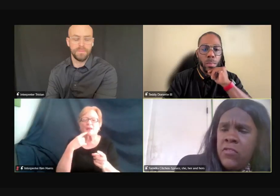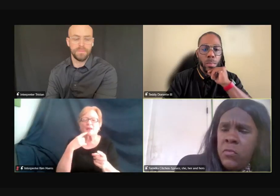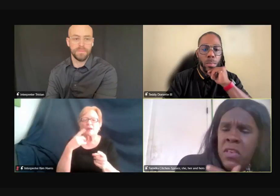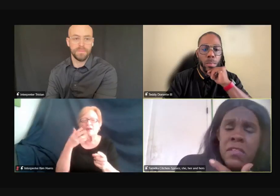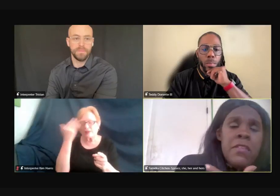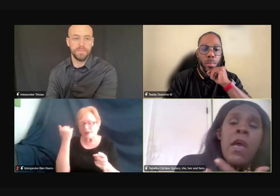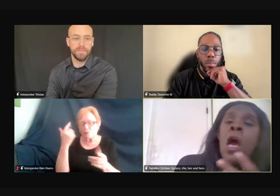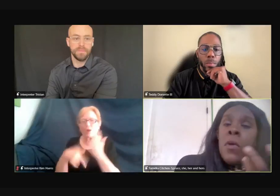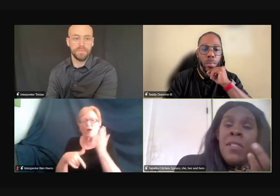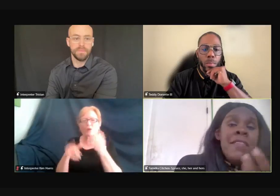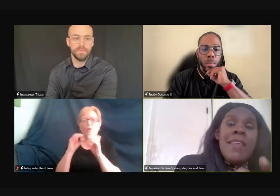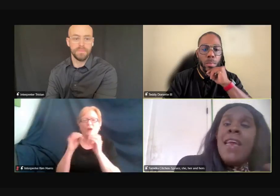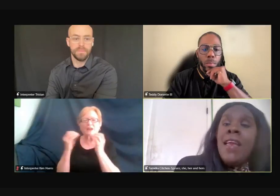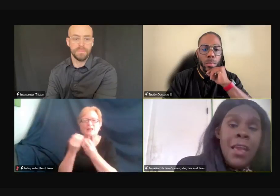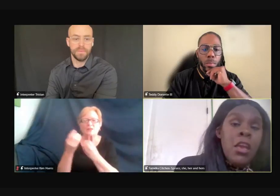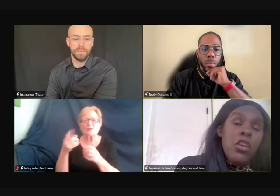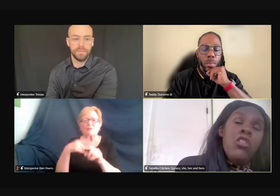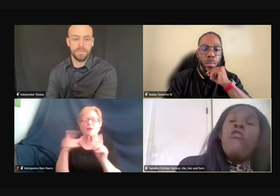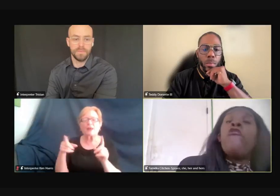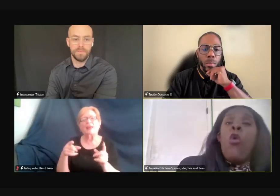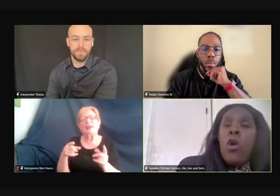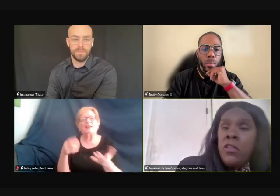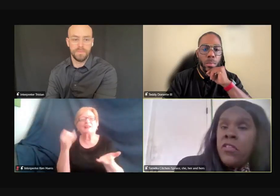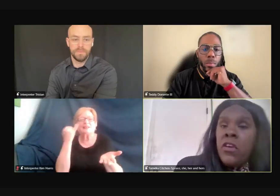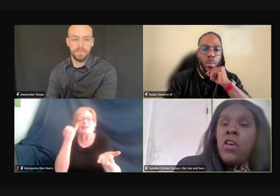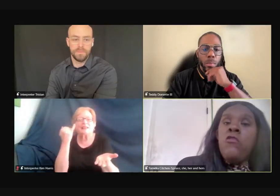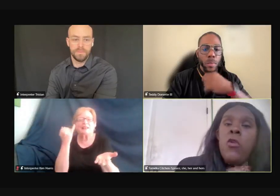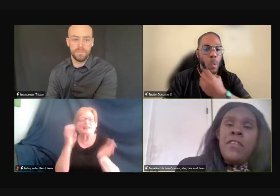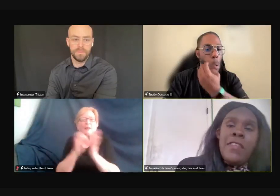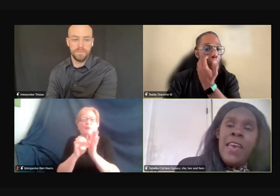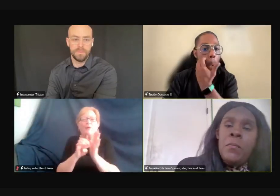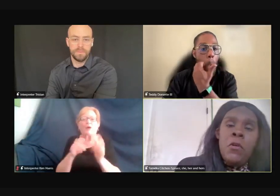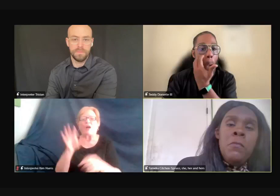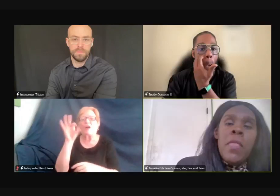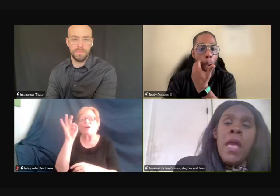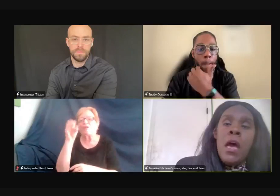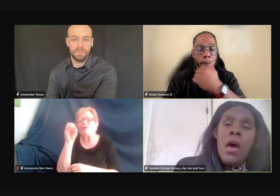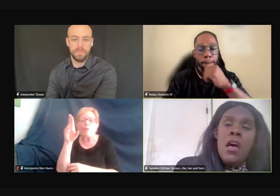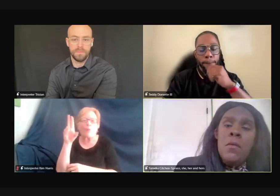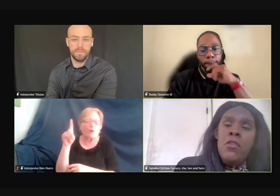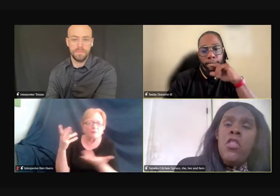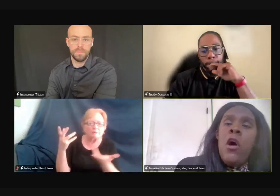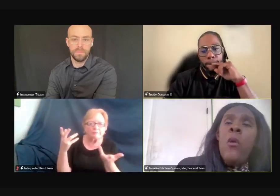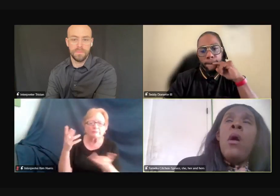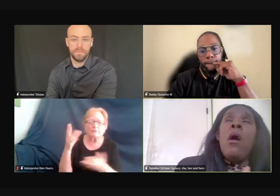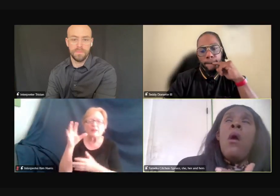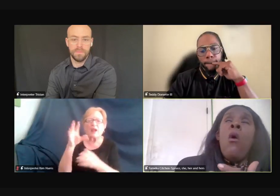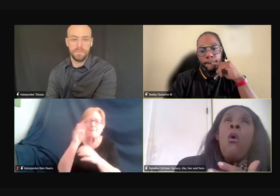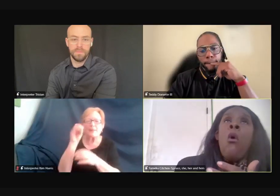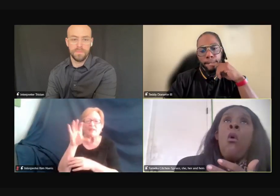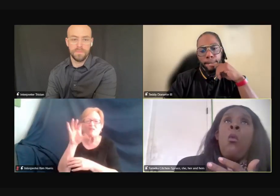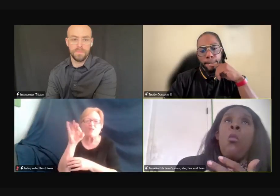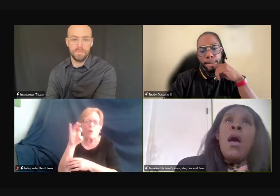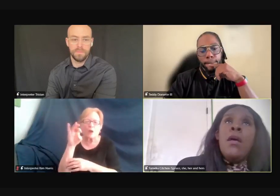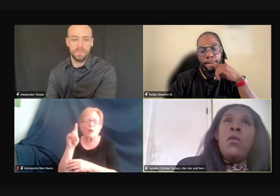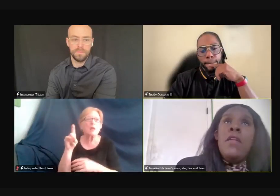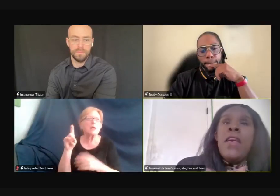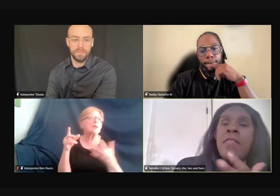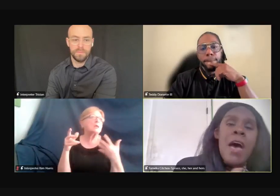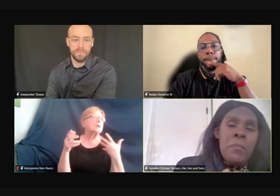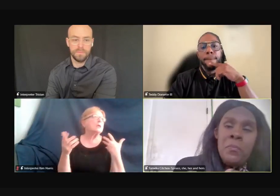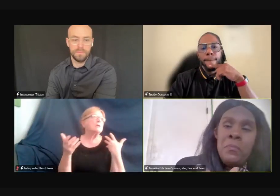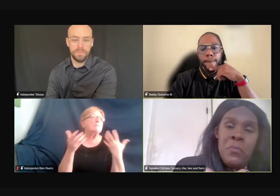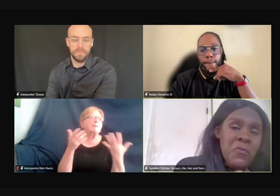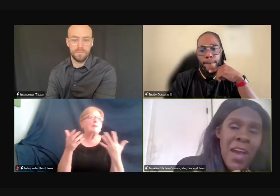organization business, but let's say, you know, Ford, for example, you know, what,